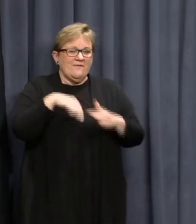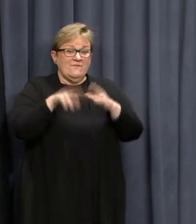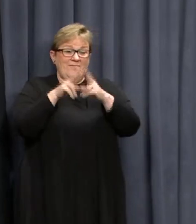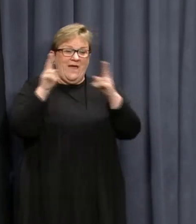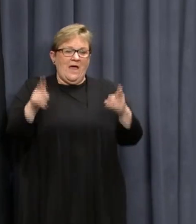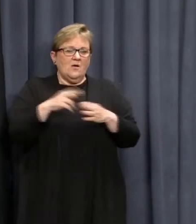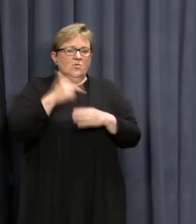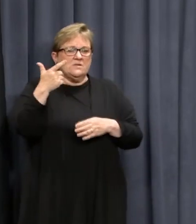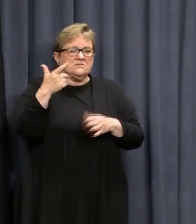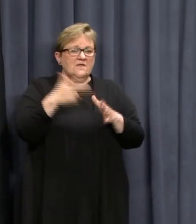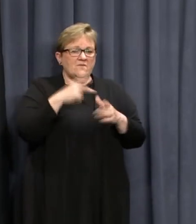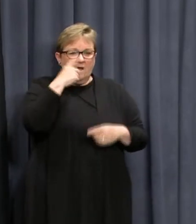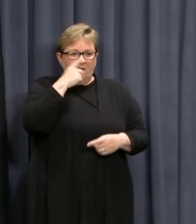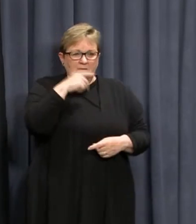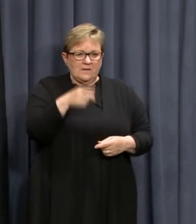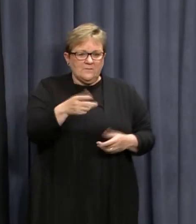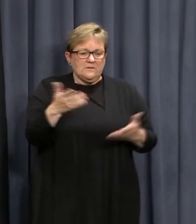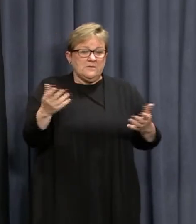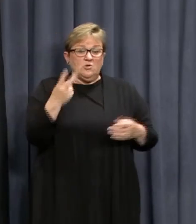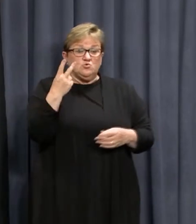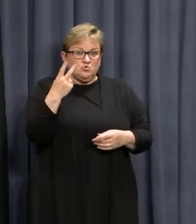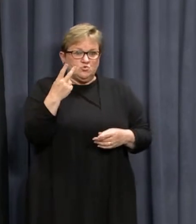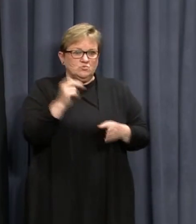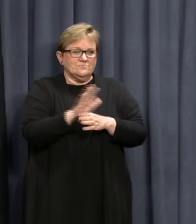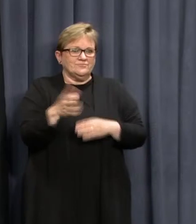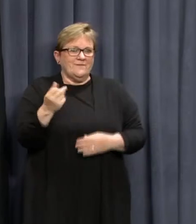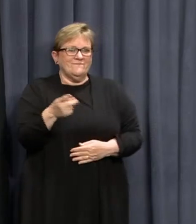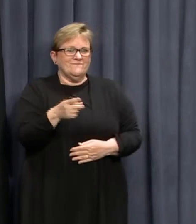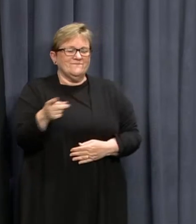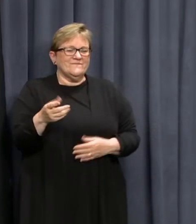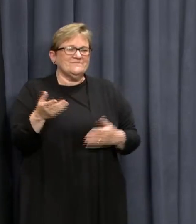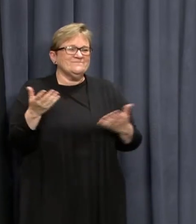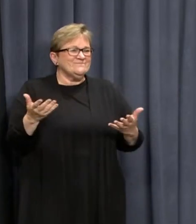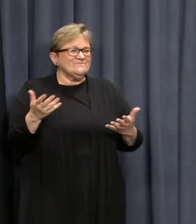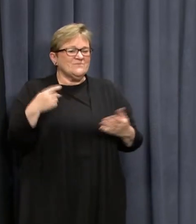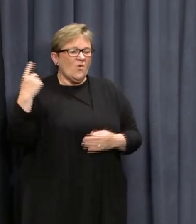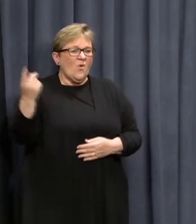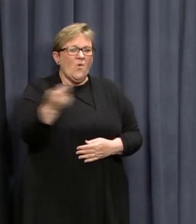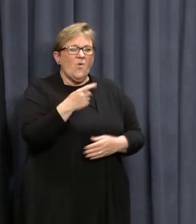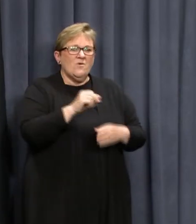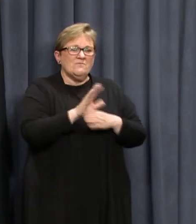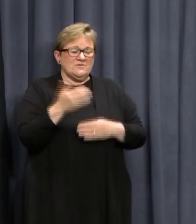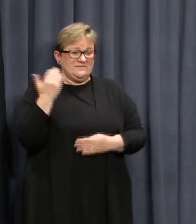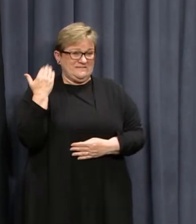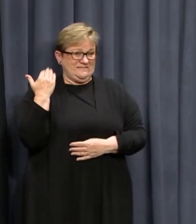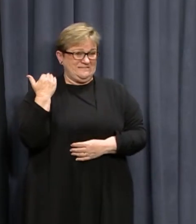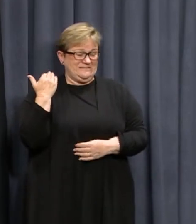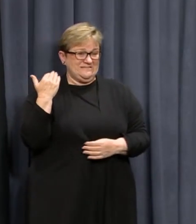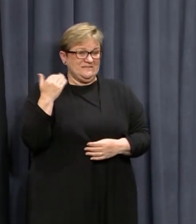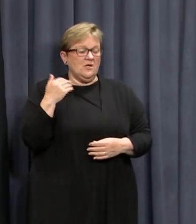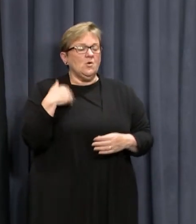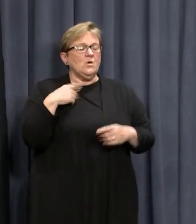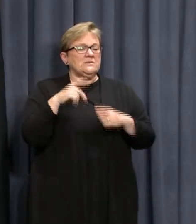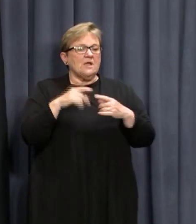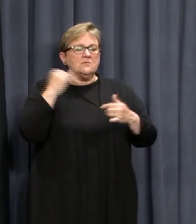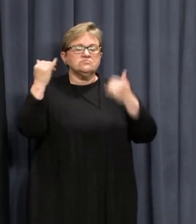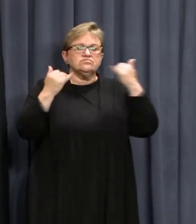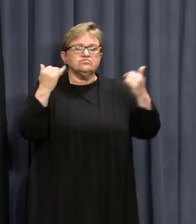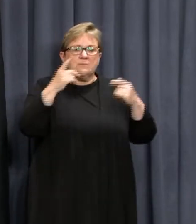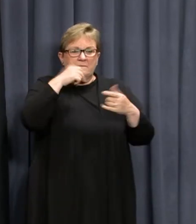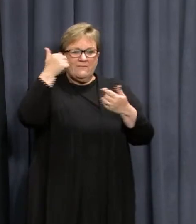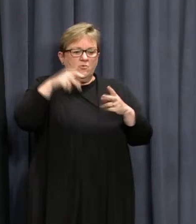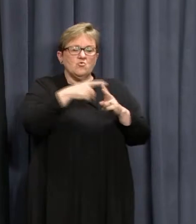house with seven other people. So two of them have turned out to be positive. All of them became positive recently. We're obviously contact tracing